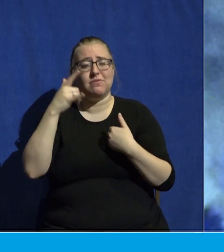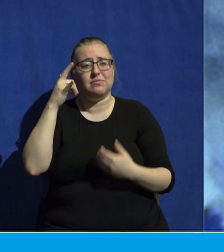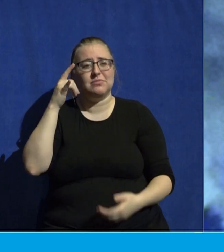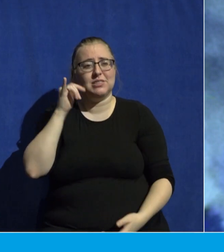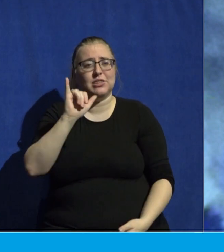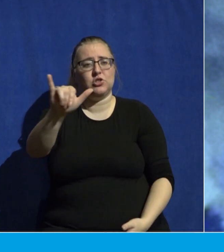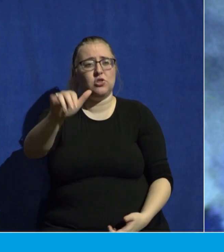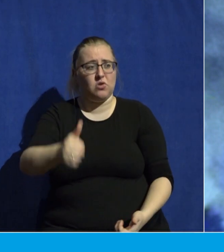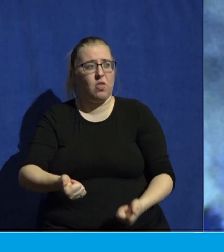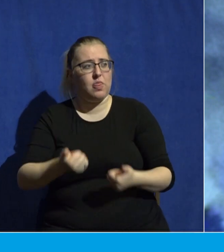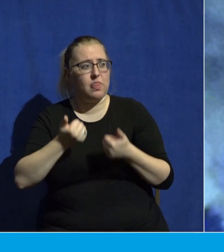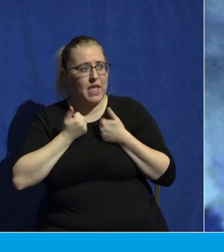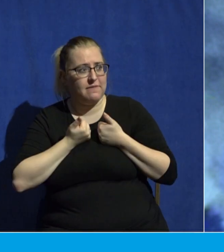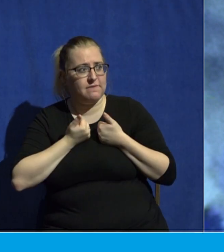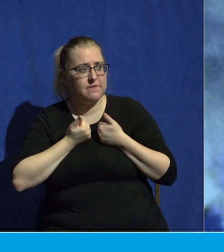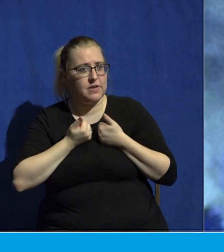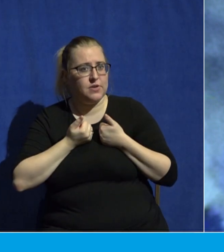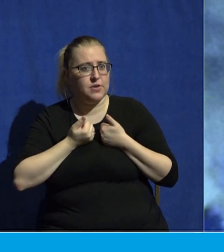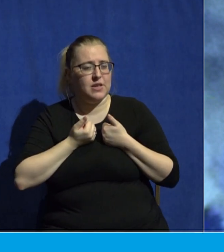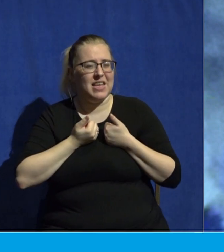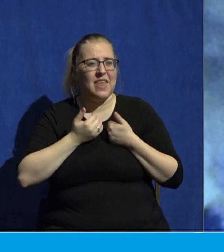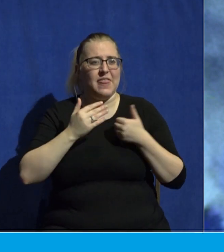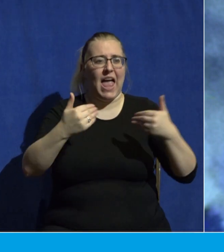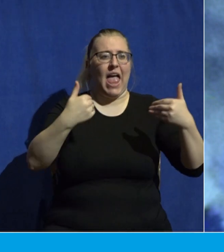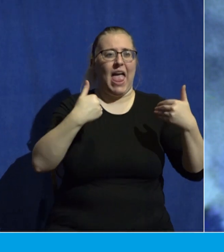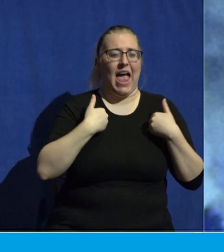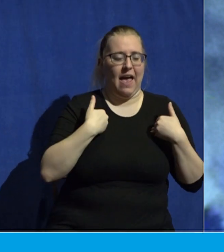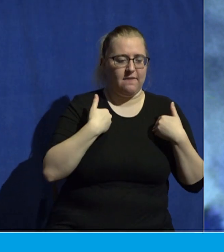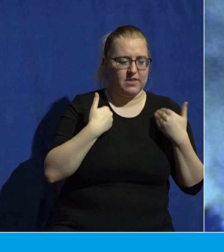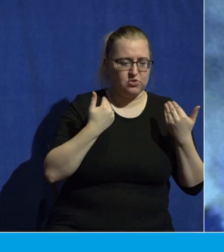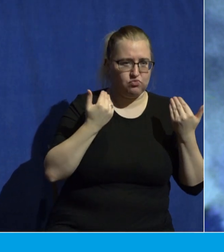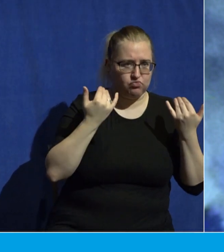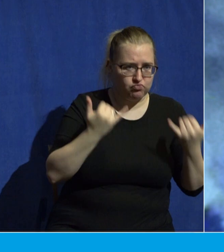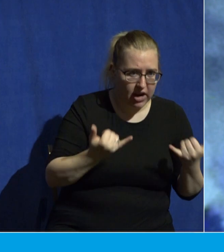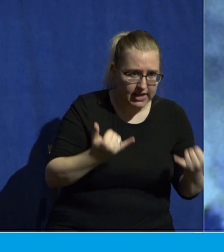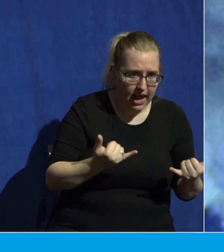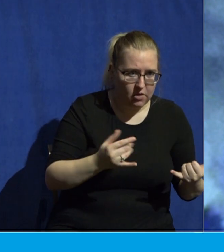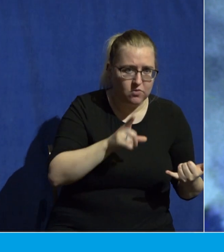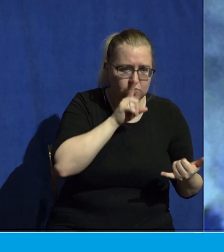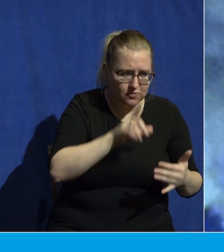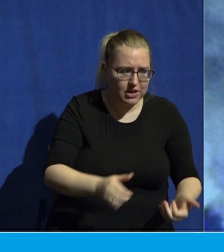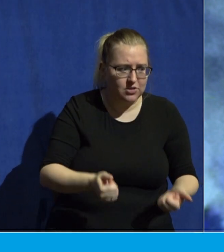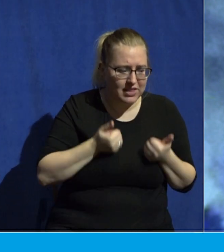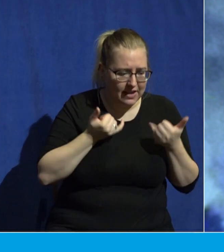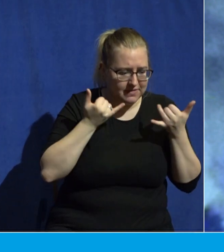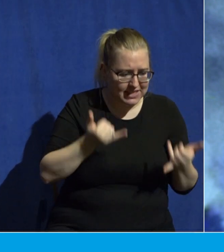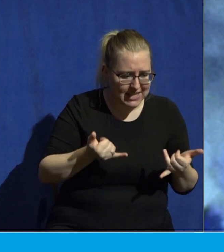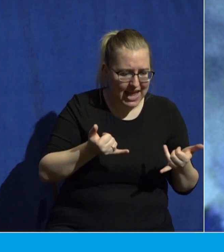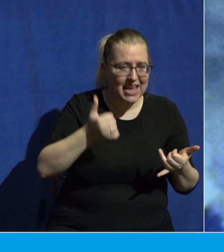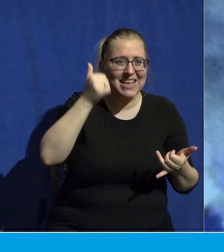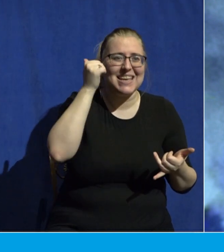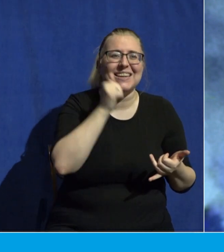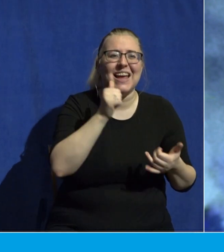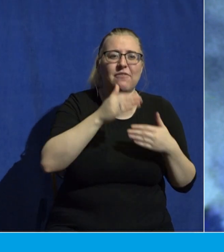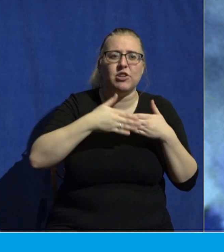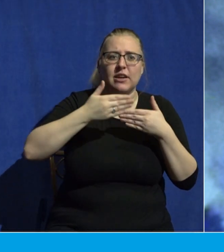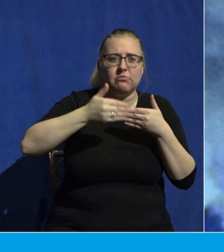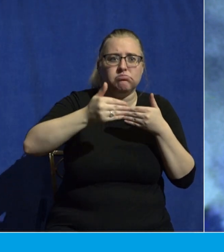present possession. That's real life with Jesus today and every single day forward.